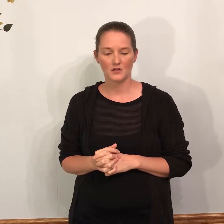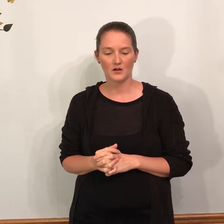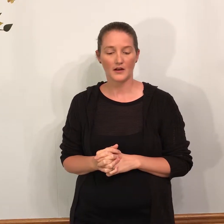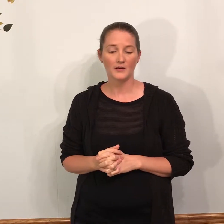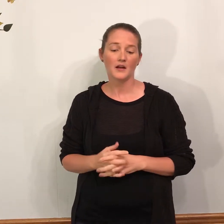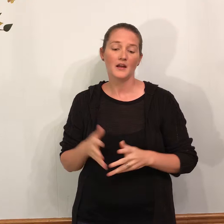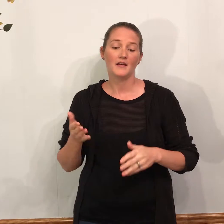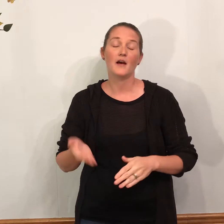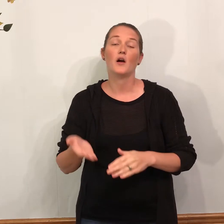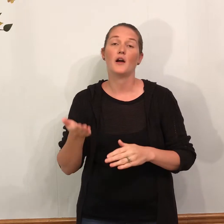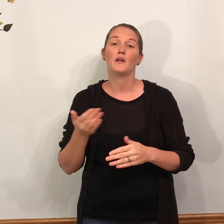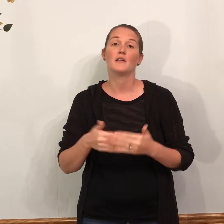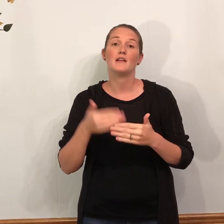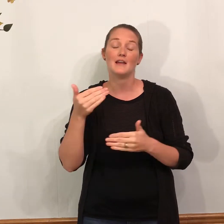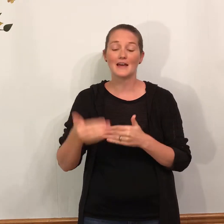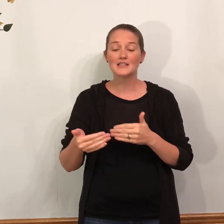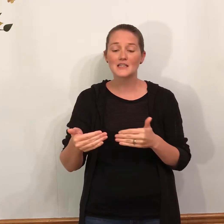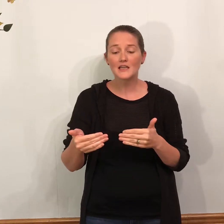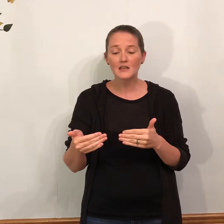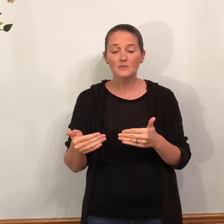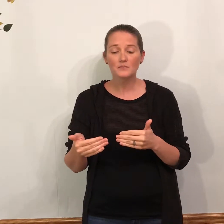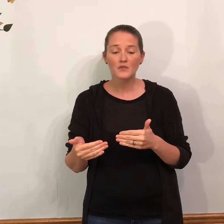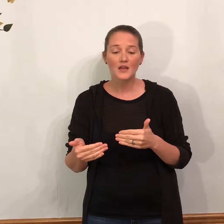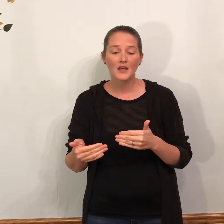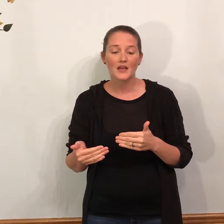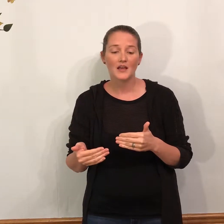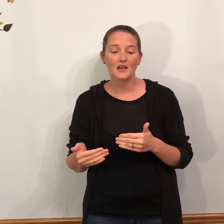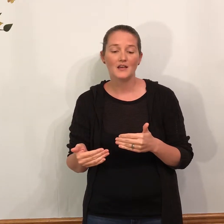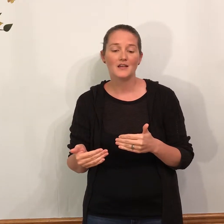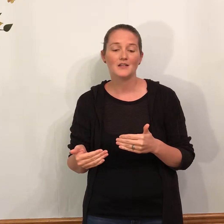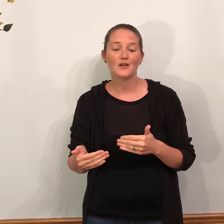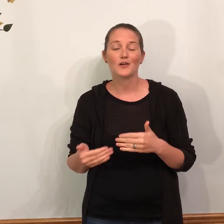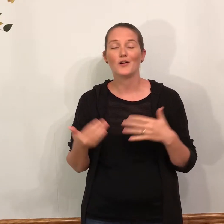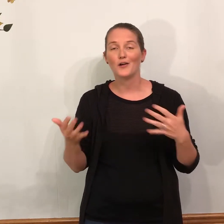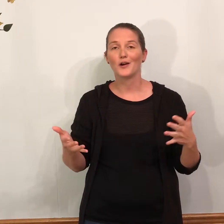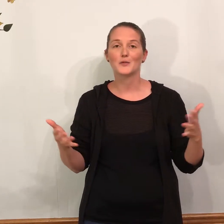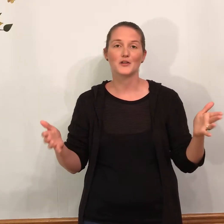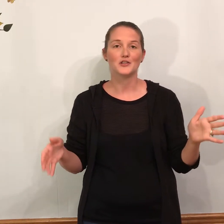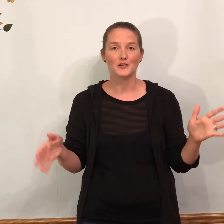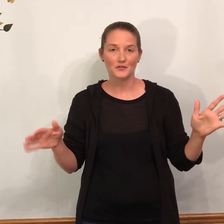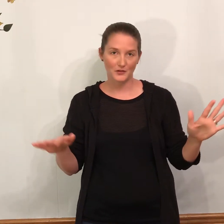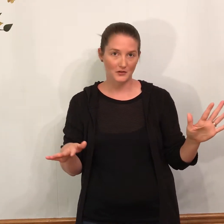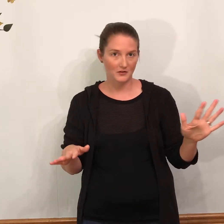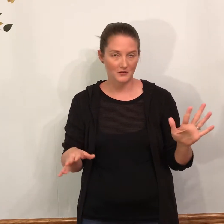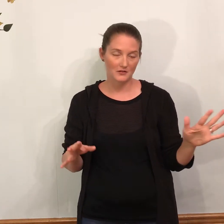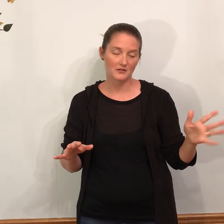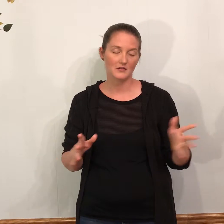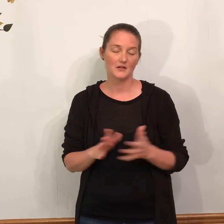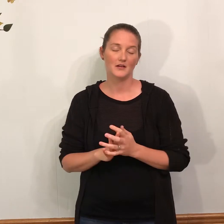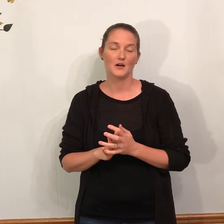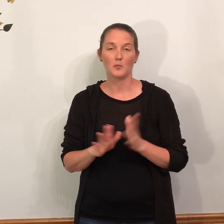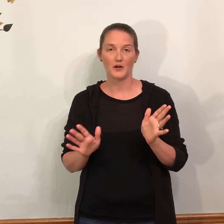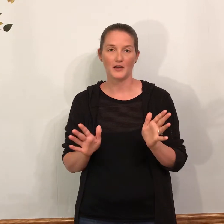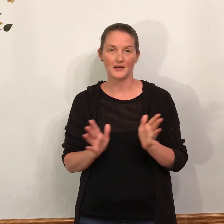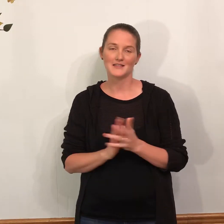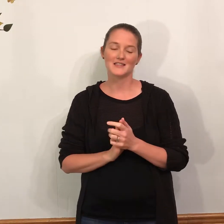All right. Now our next thing is our carbs, our junk food, our breads.